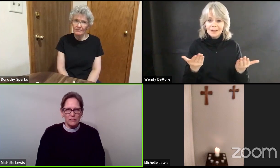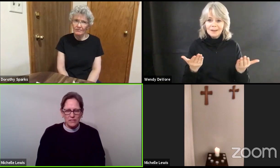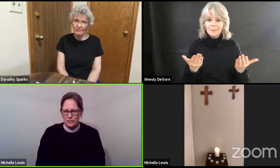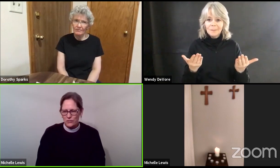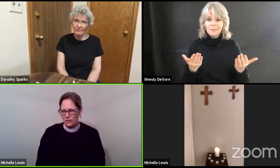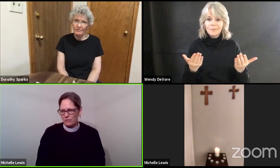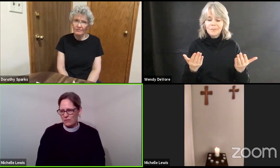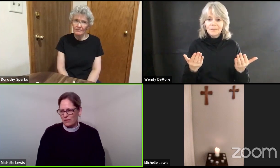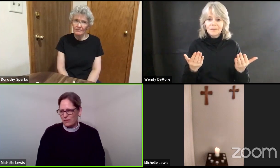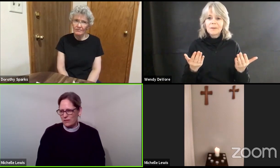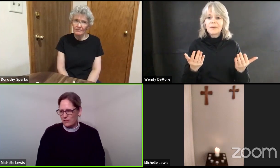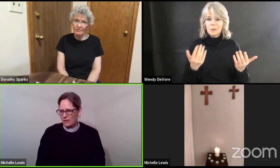decision